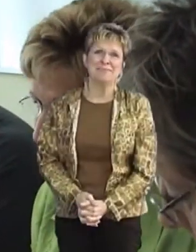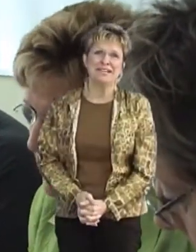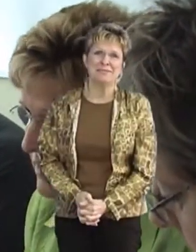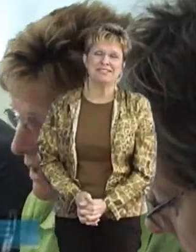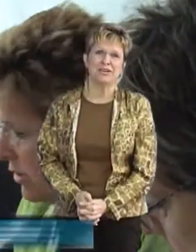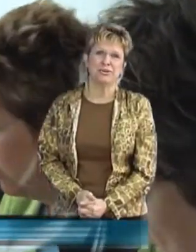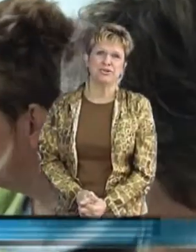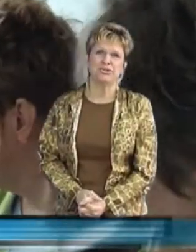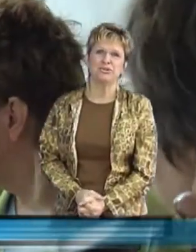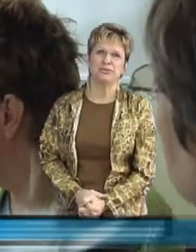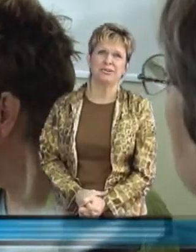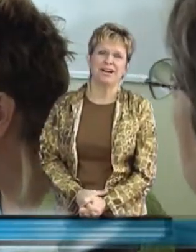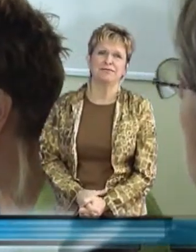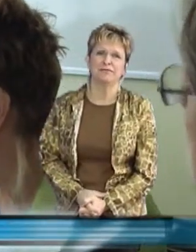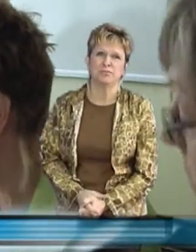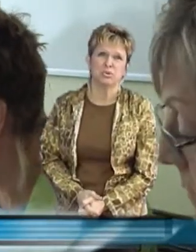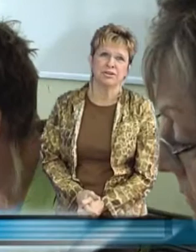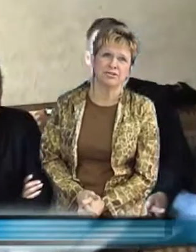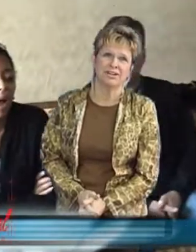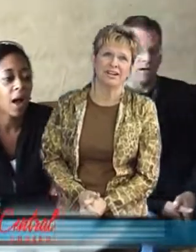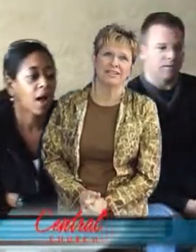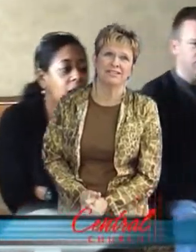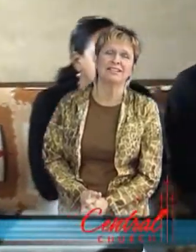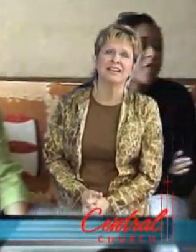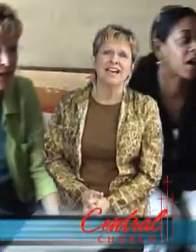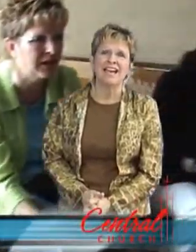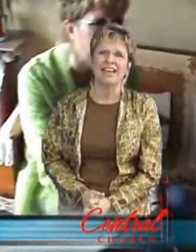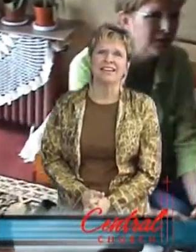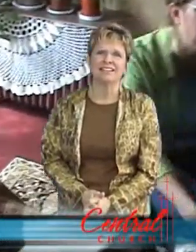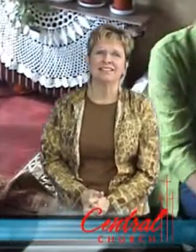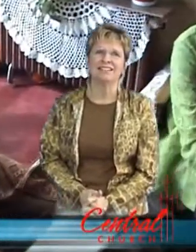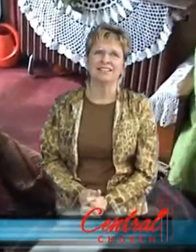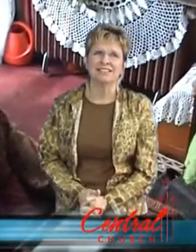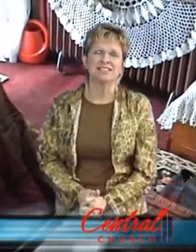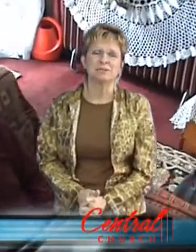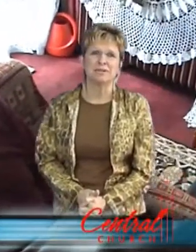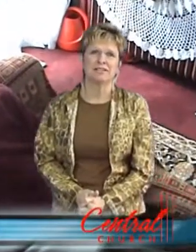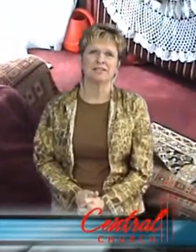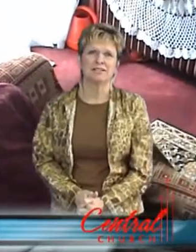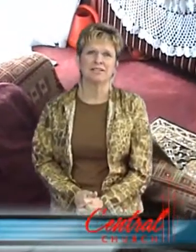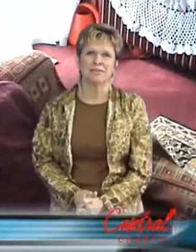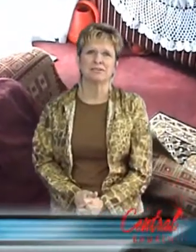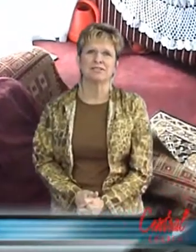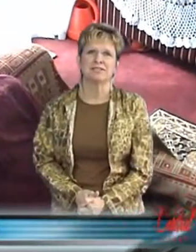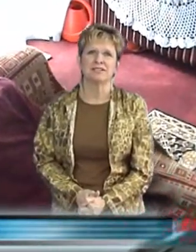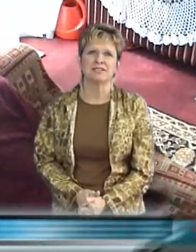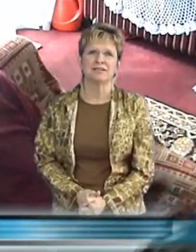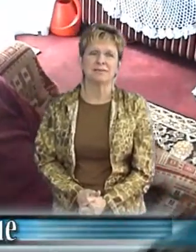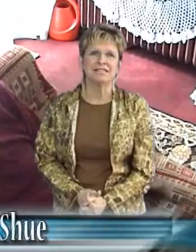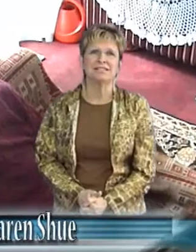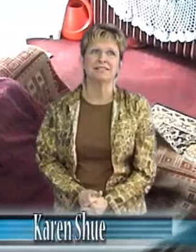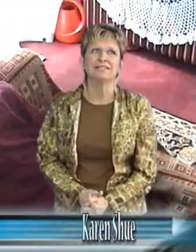Hi, my name is Karen Shue. I'm from North Carolina and this has been the most